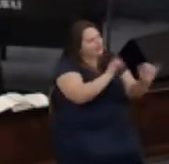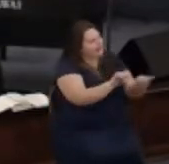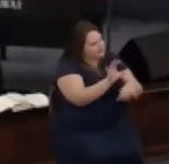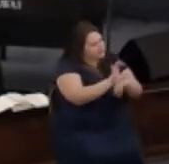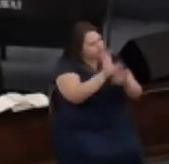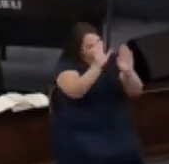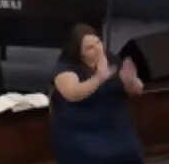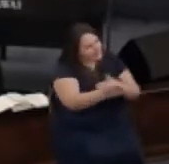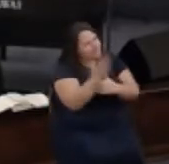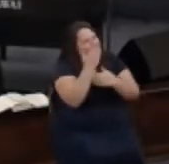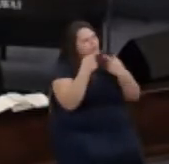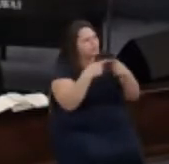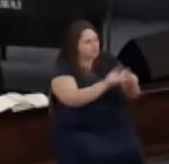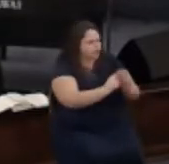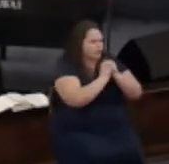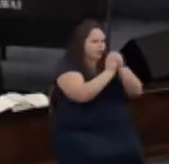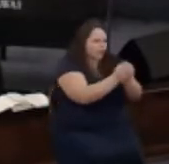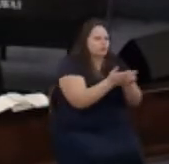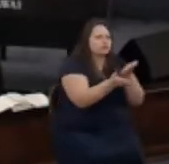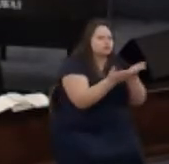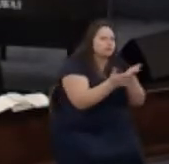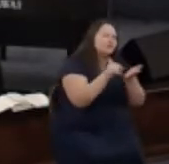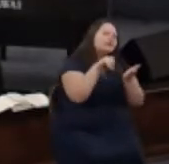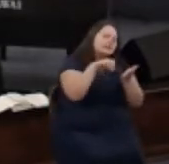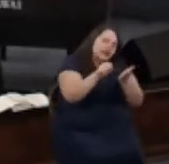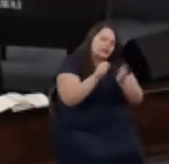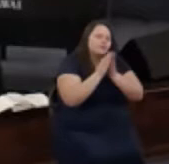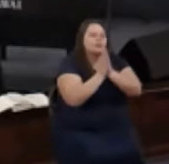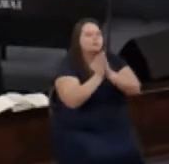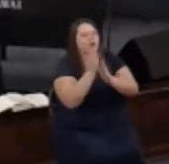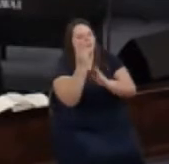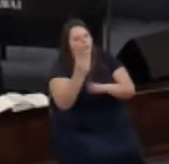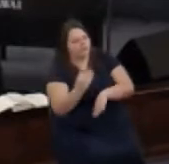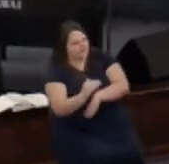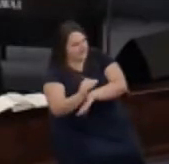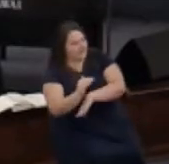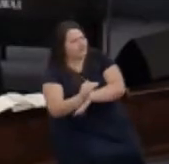during the worship service yes we pray on Wednesday night